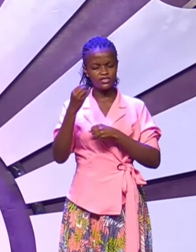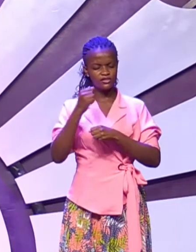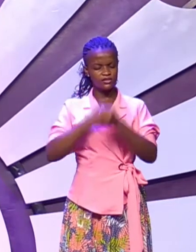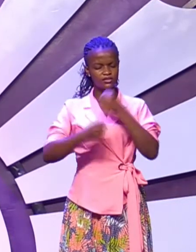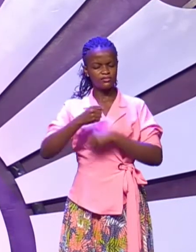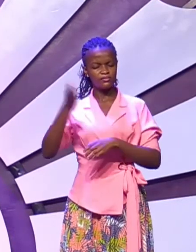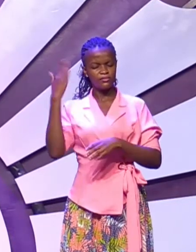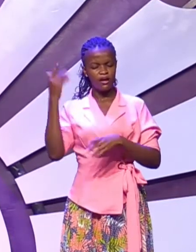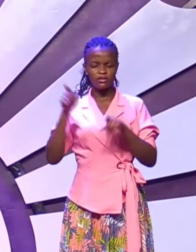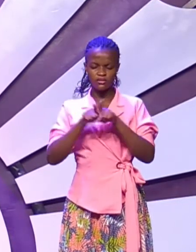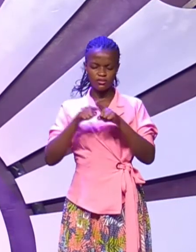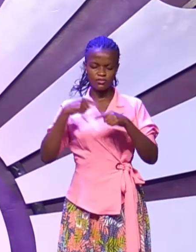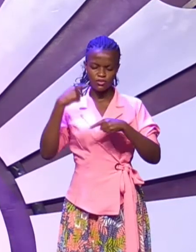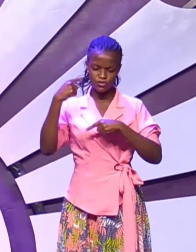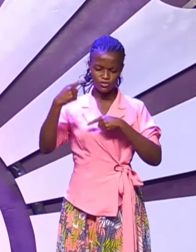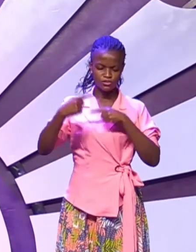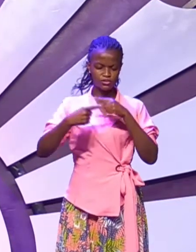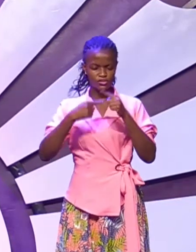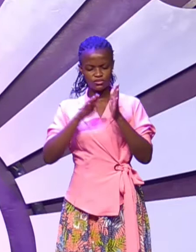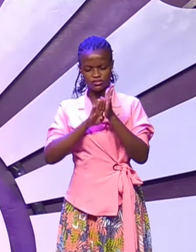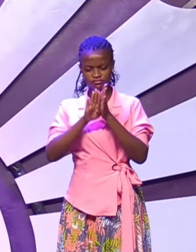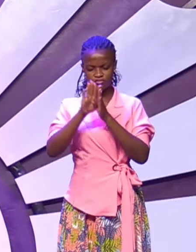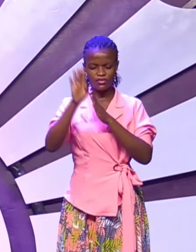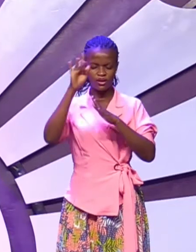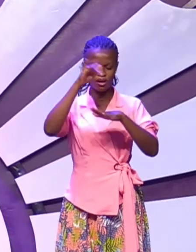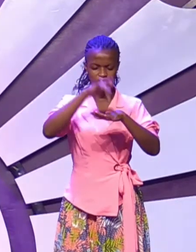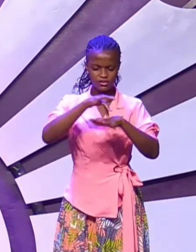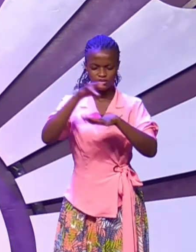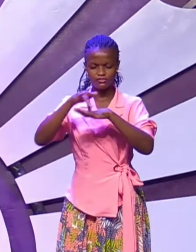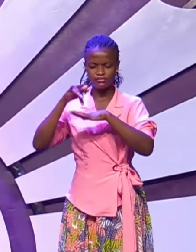And it continues to thrive and touch this nation.